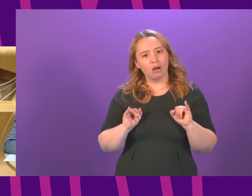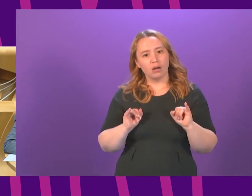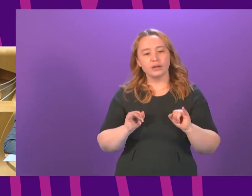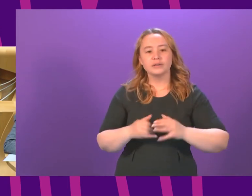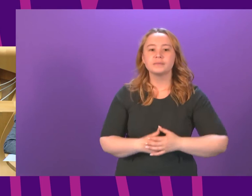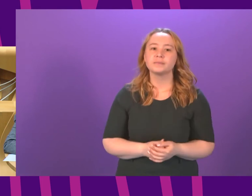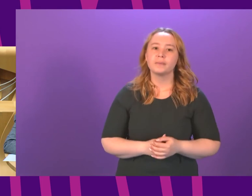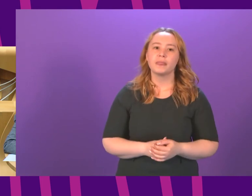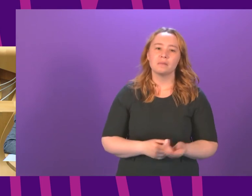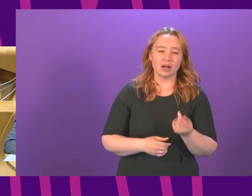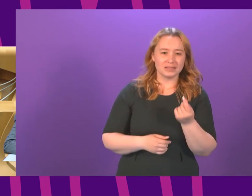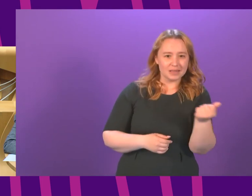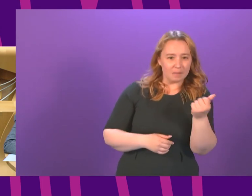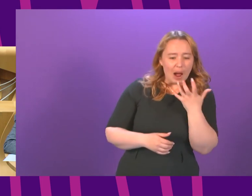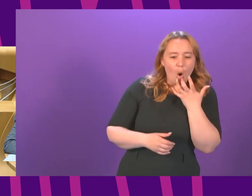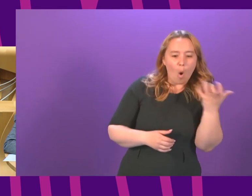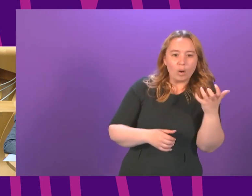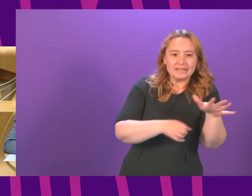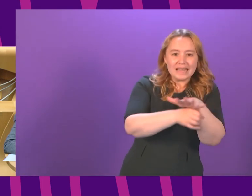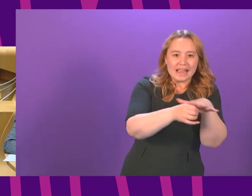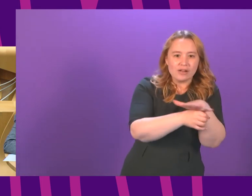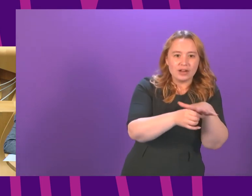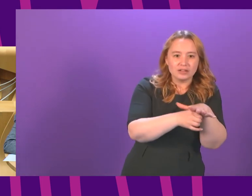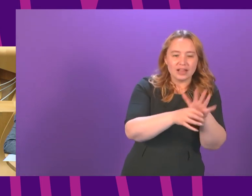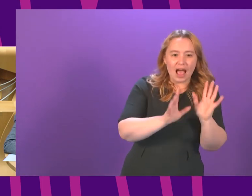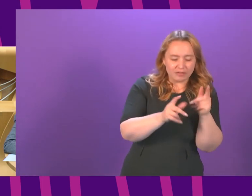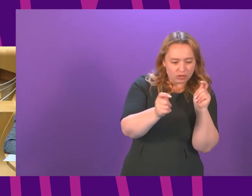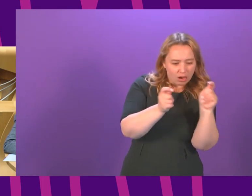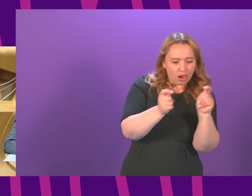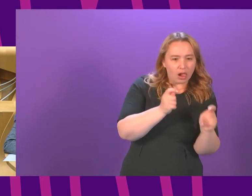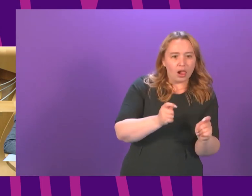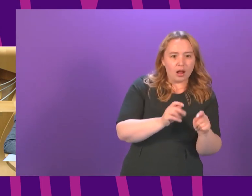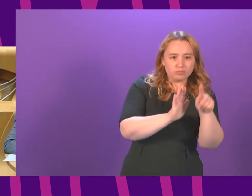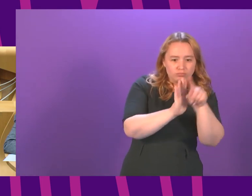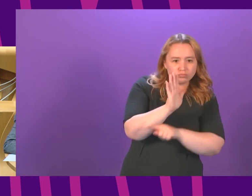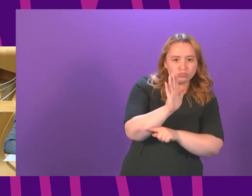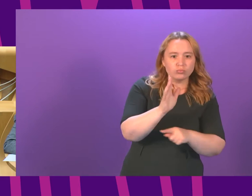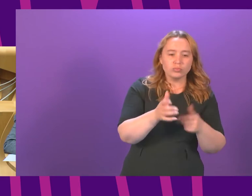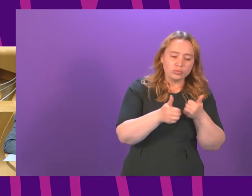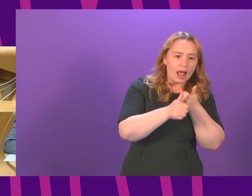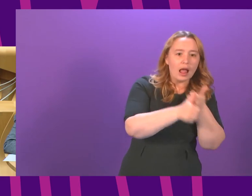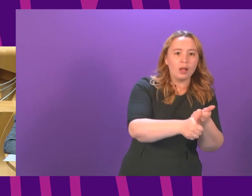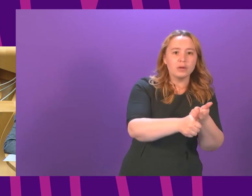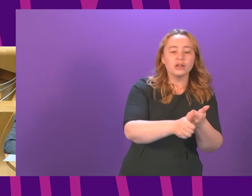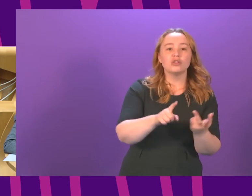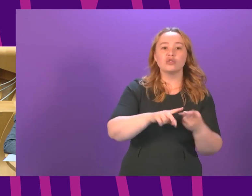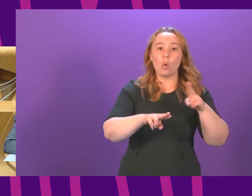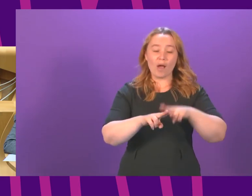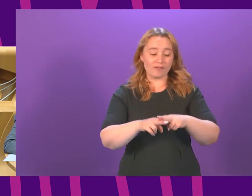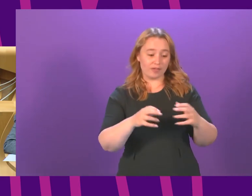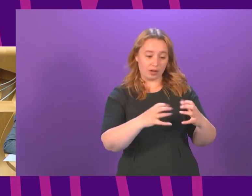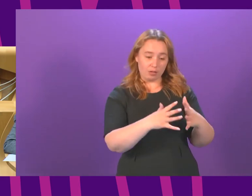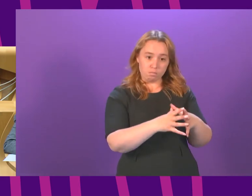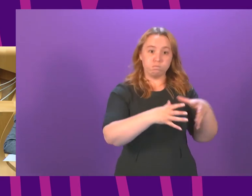in the hotspot areas and it is paramount that we now design proper protocols for what happens in current and future hotspot areas